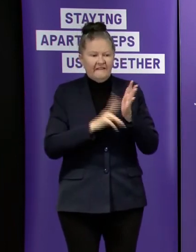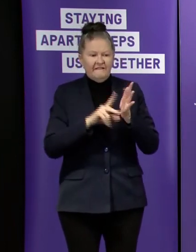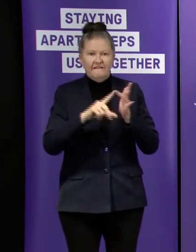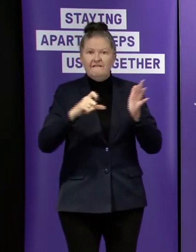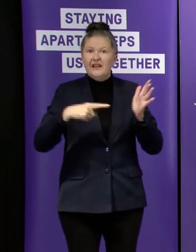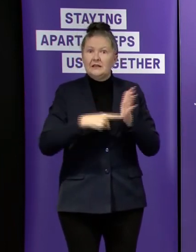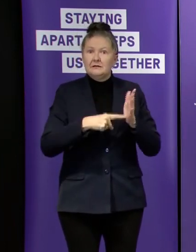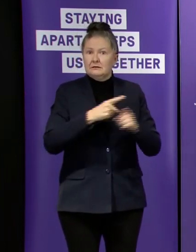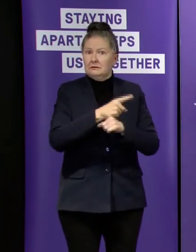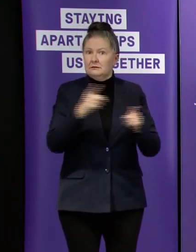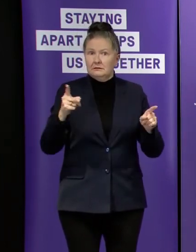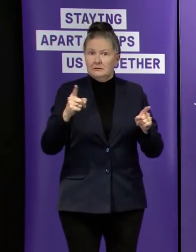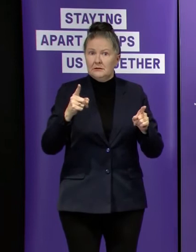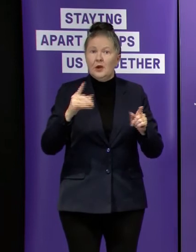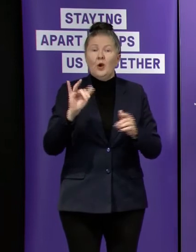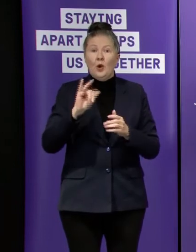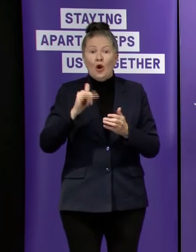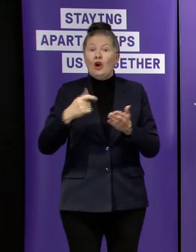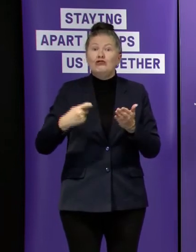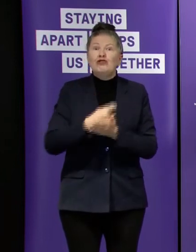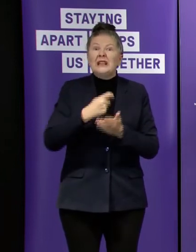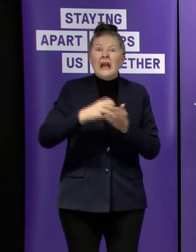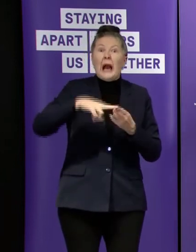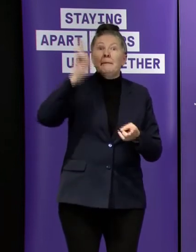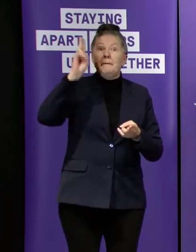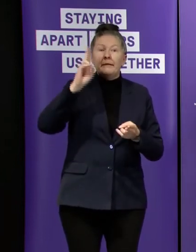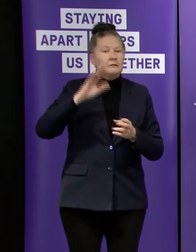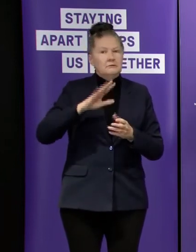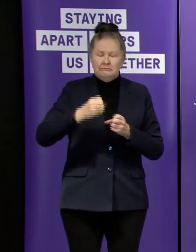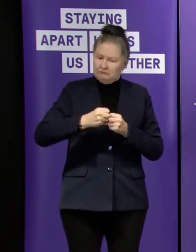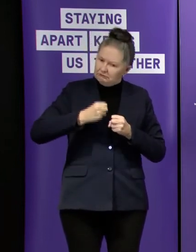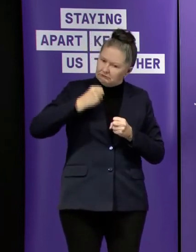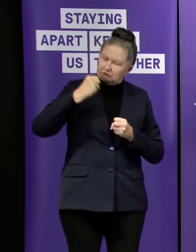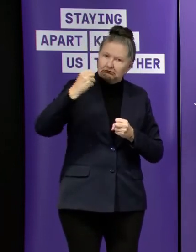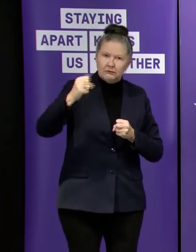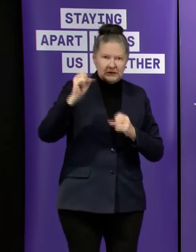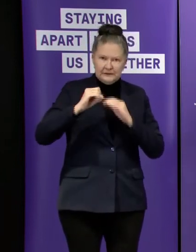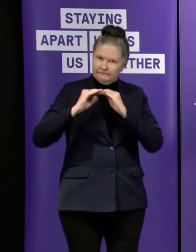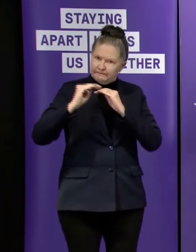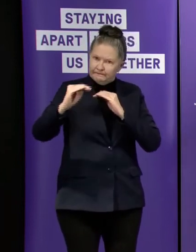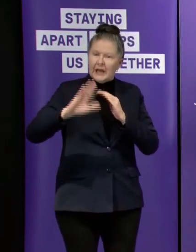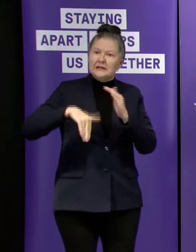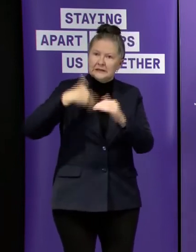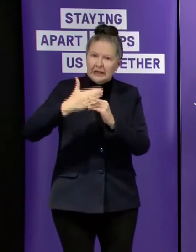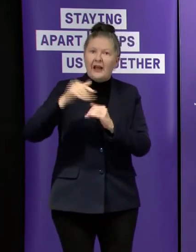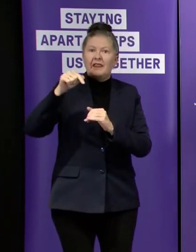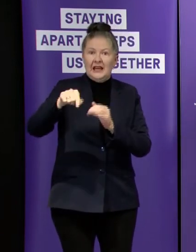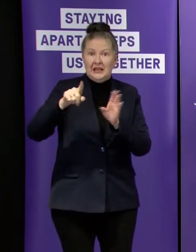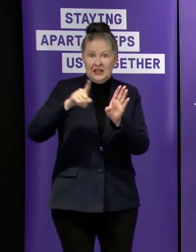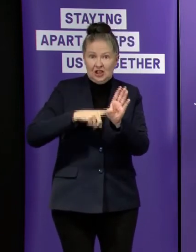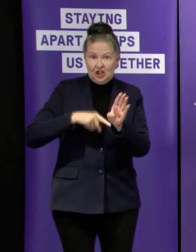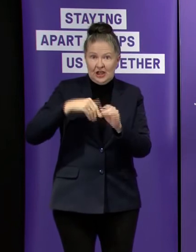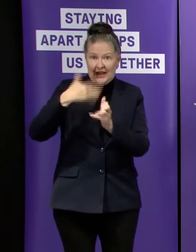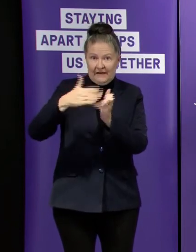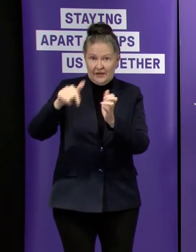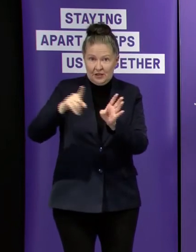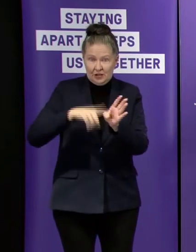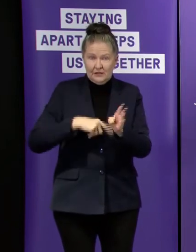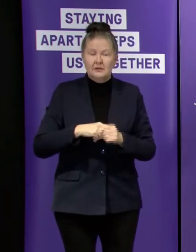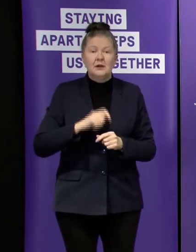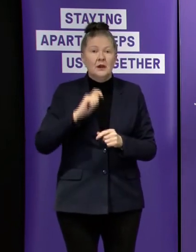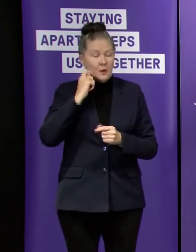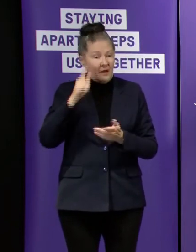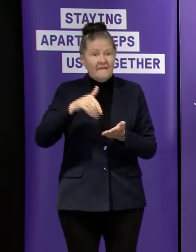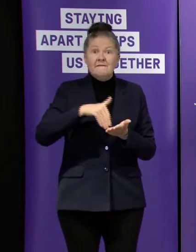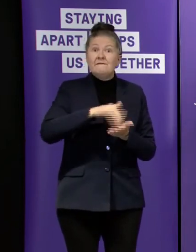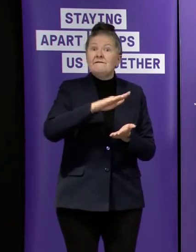until the end of the year under the extensions uh evictions will continue to be banned for residential and commercial